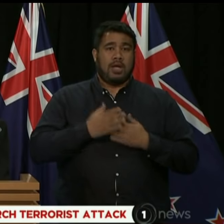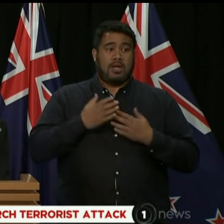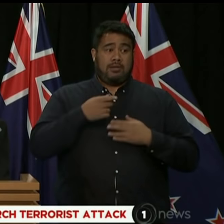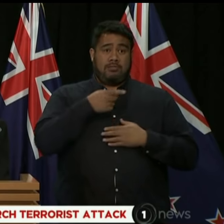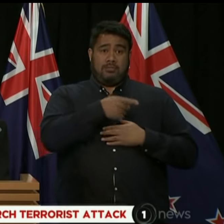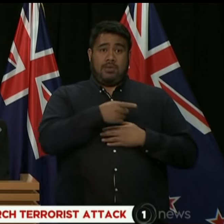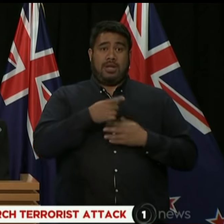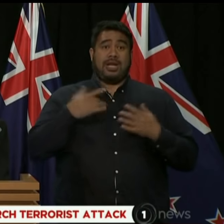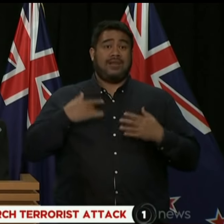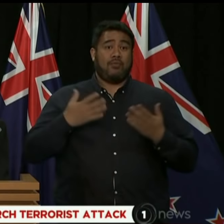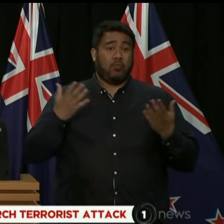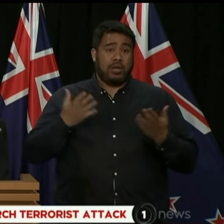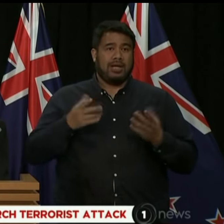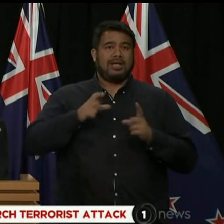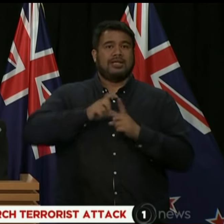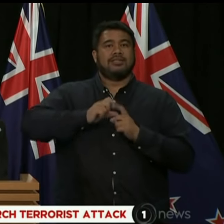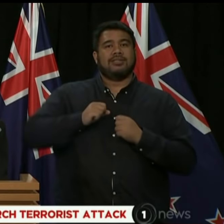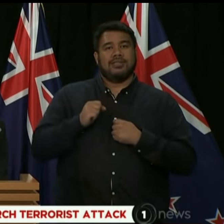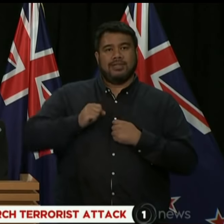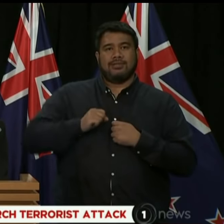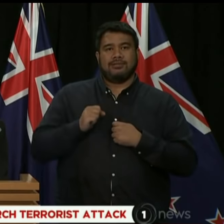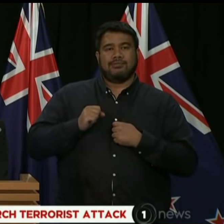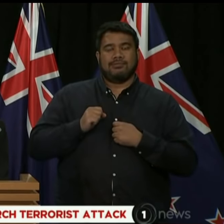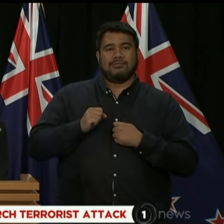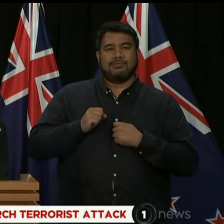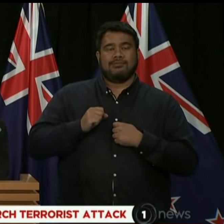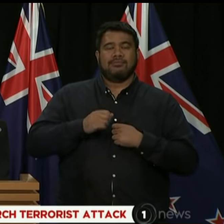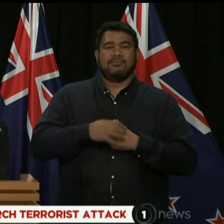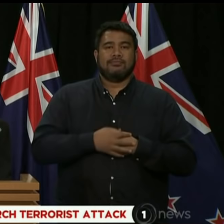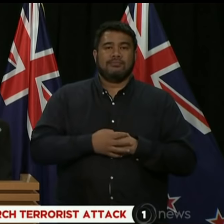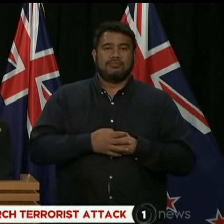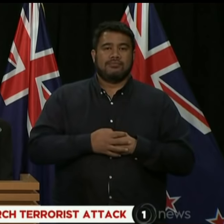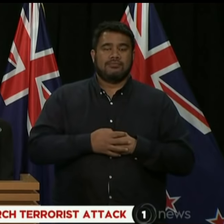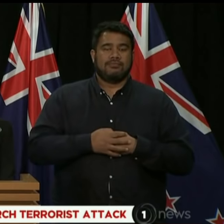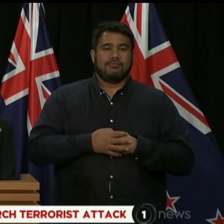based in Dunedin at the time of this event.